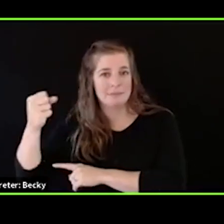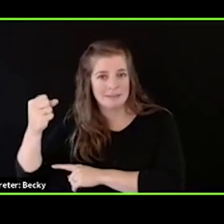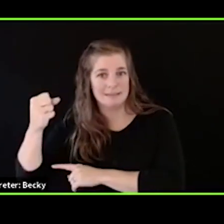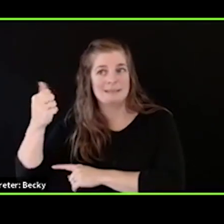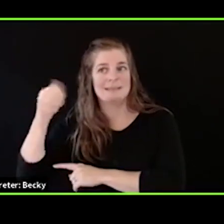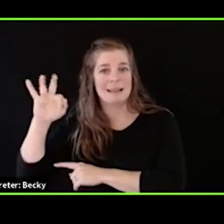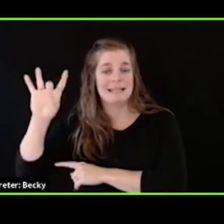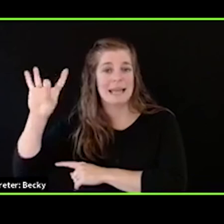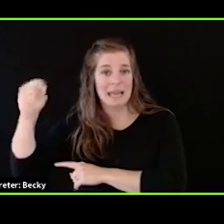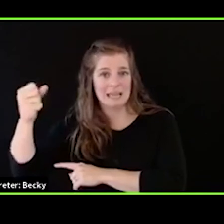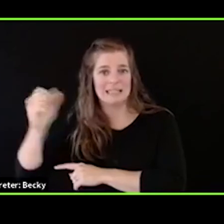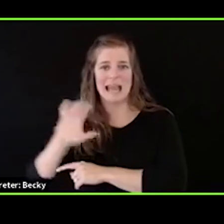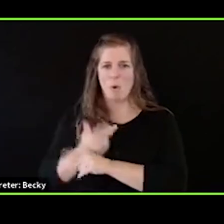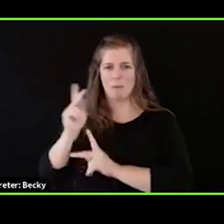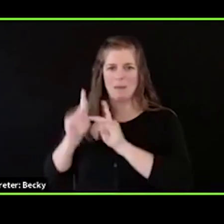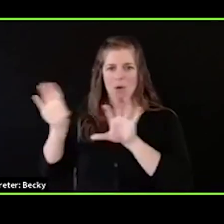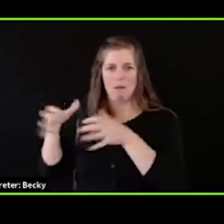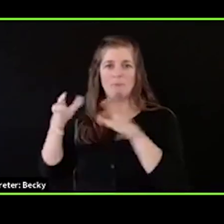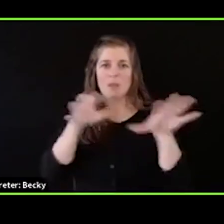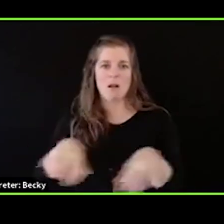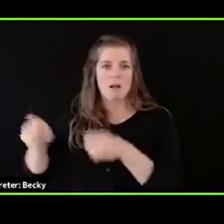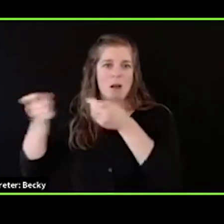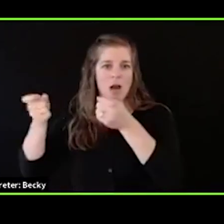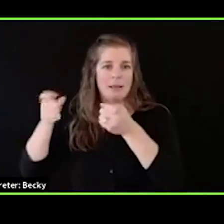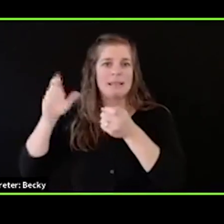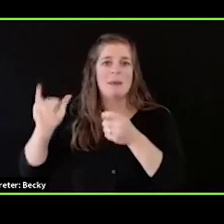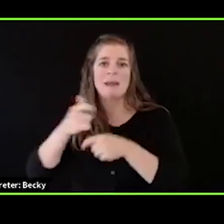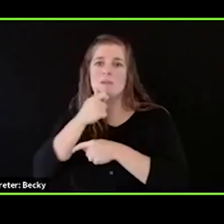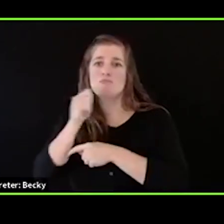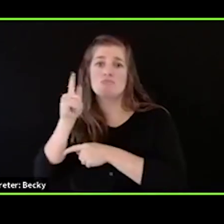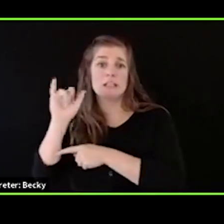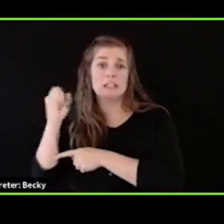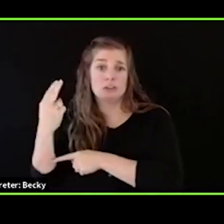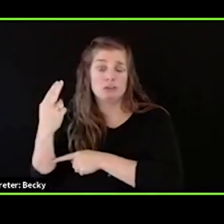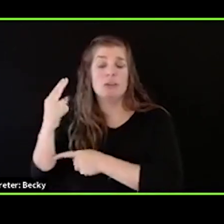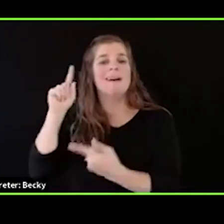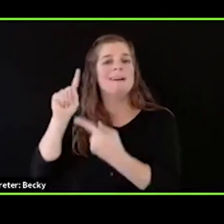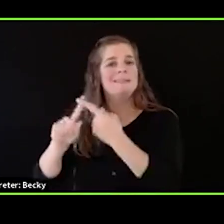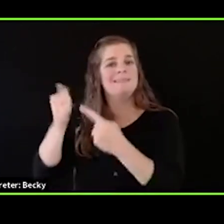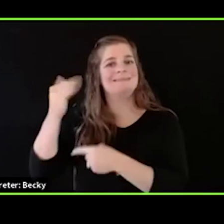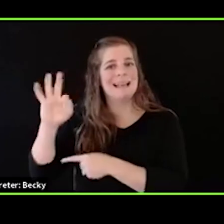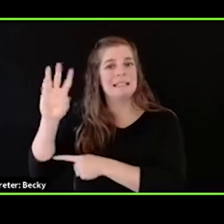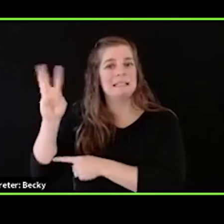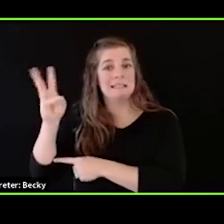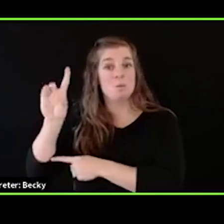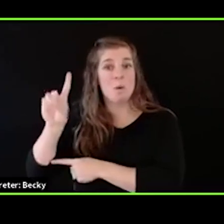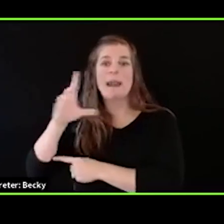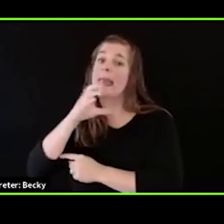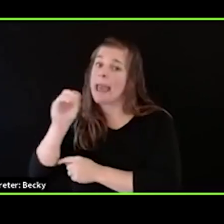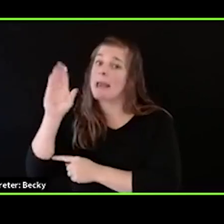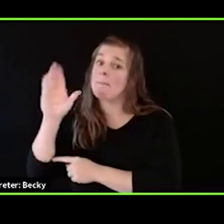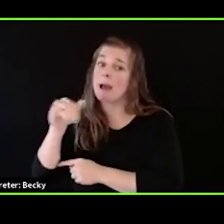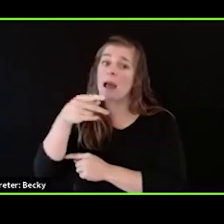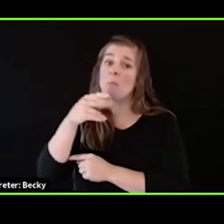come from a people who were colonized both by the British and until 1961 by the Portuguese as well, who brutally